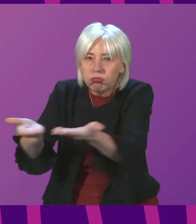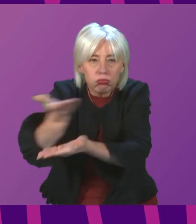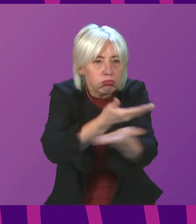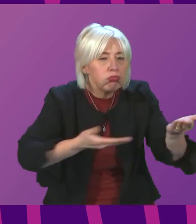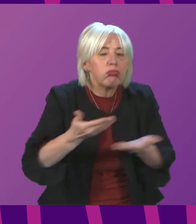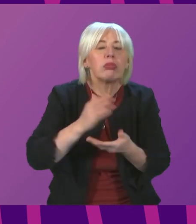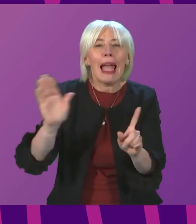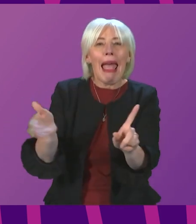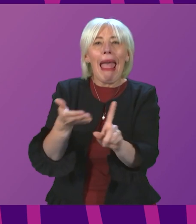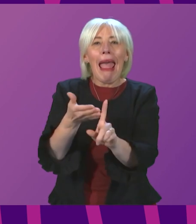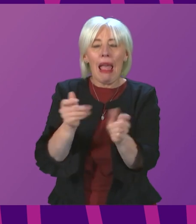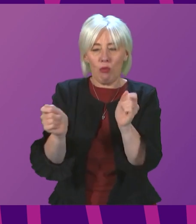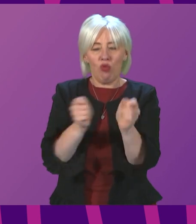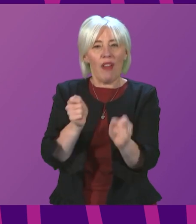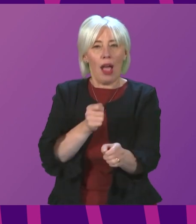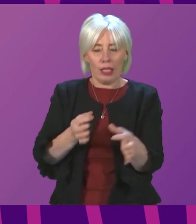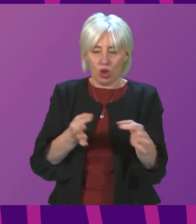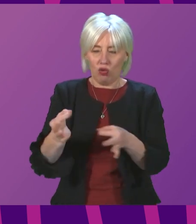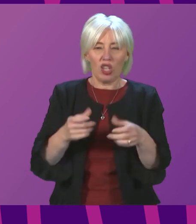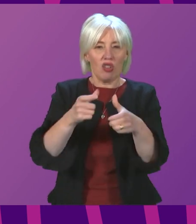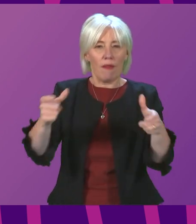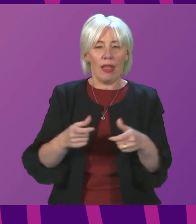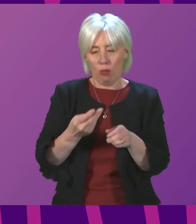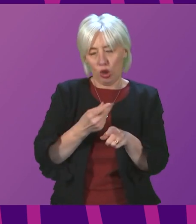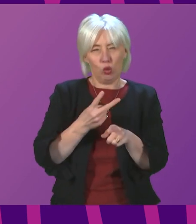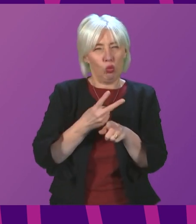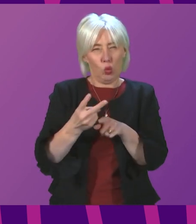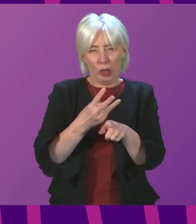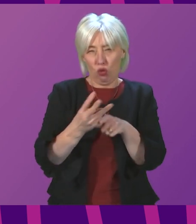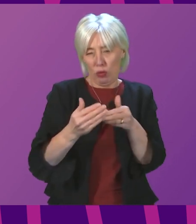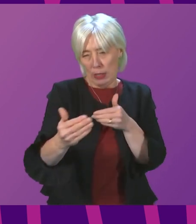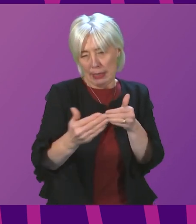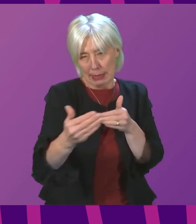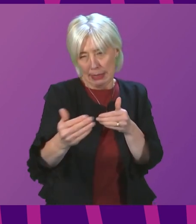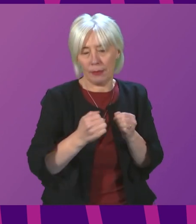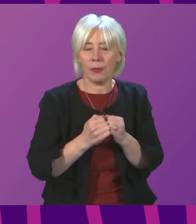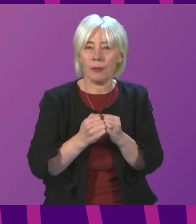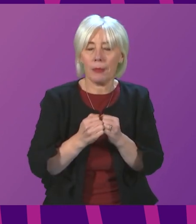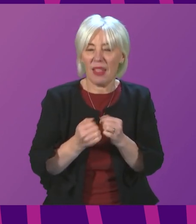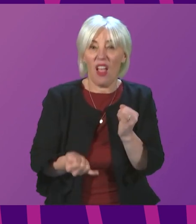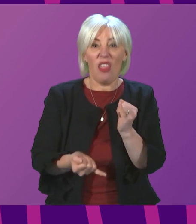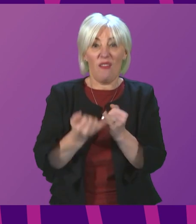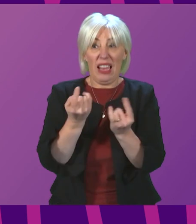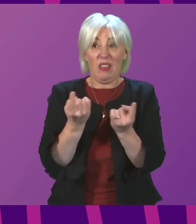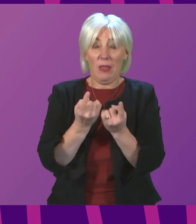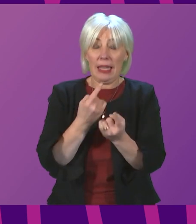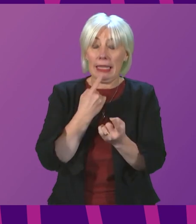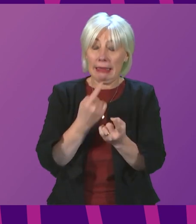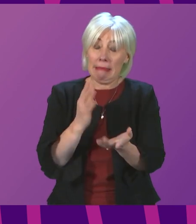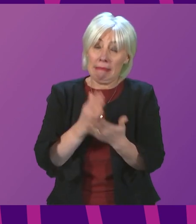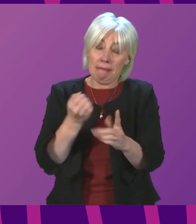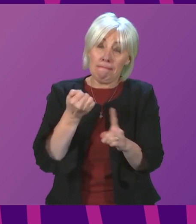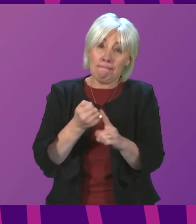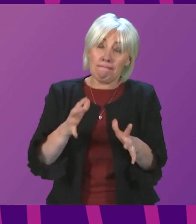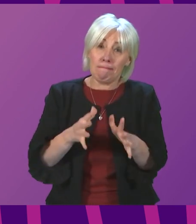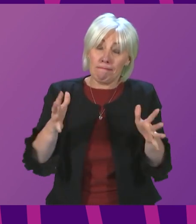publish the revised strategic framework within the next few weeks. So think, officer, as that final point emphasises, we do remain in a highly